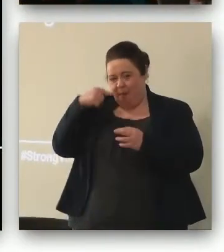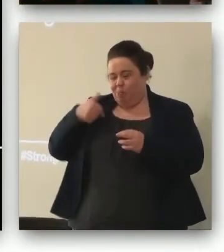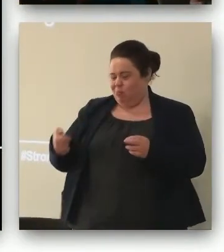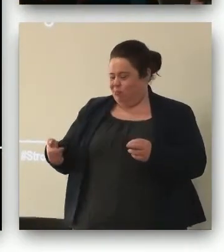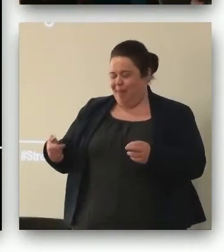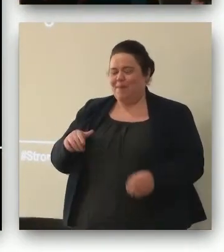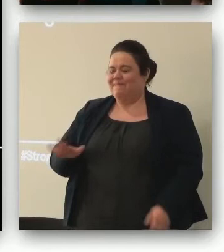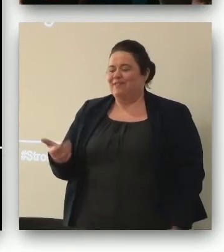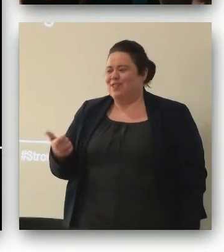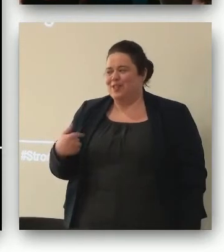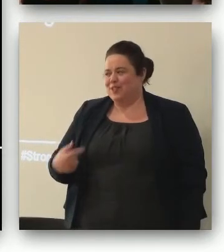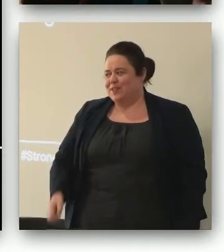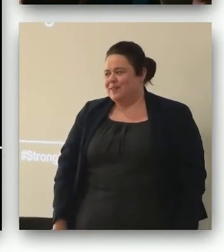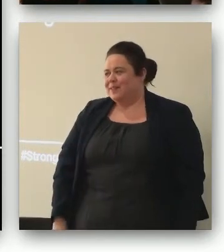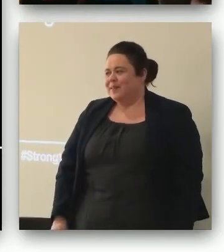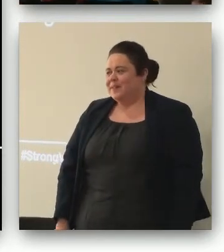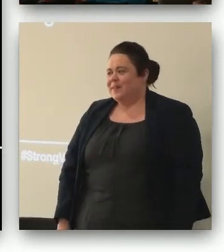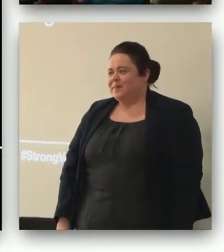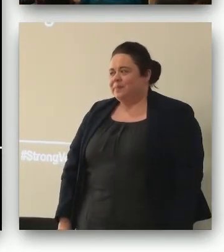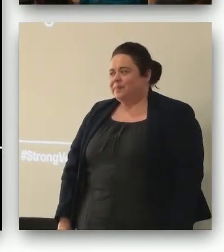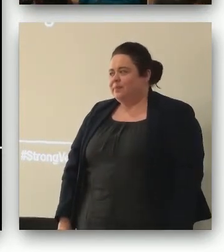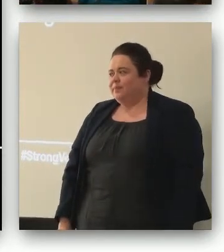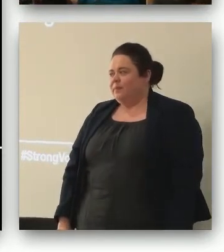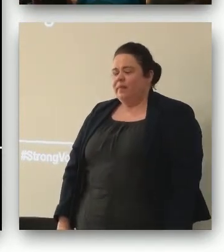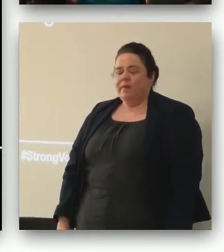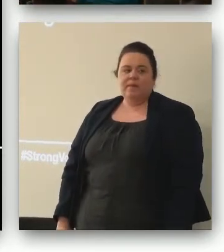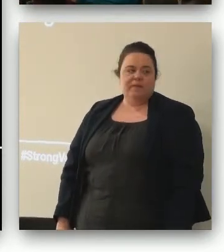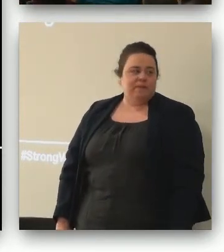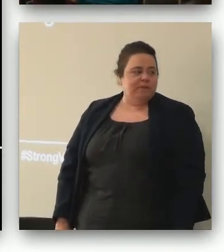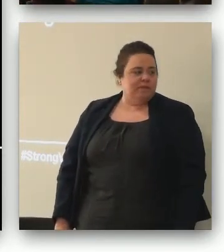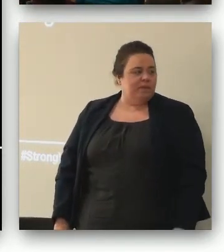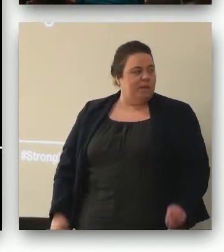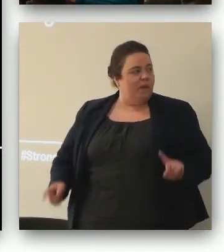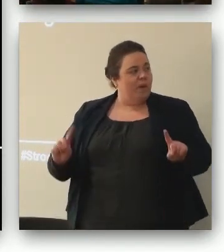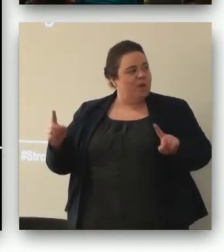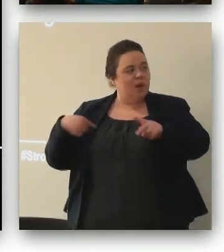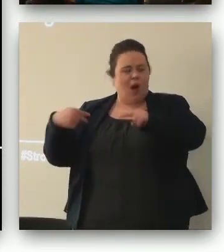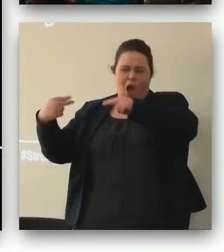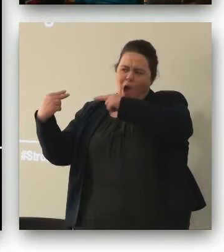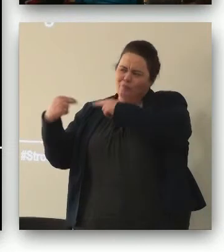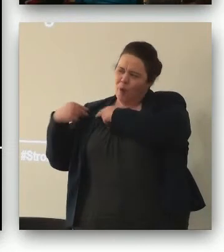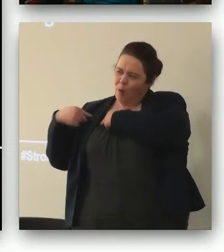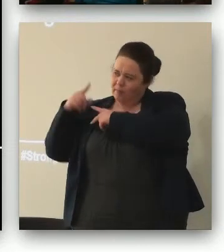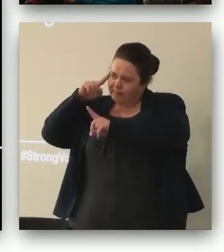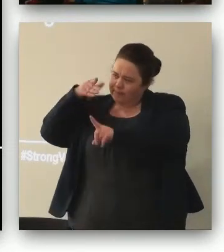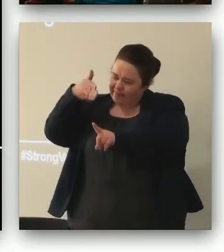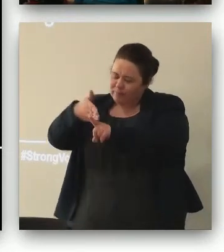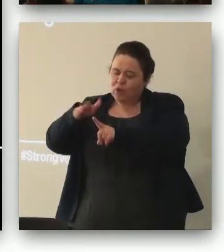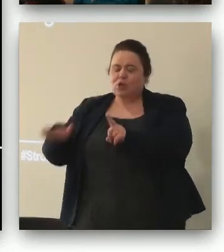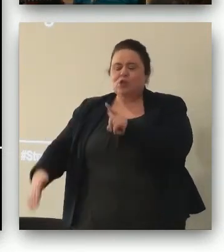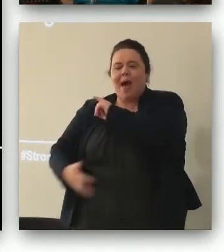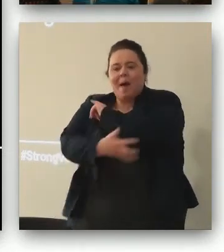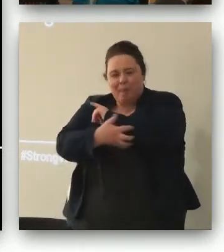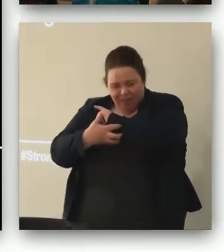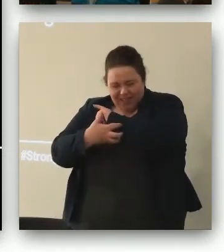what's our role in addressing child poverty and when we